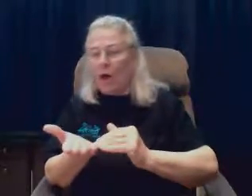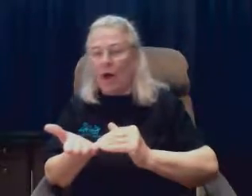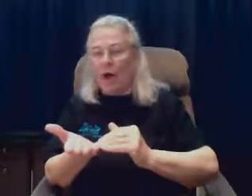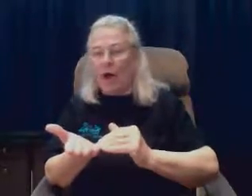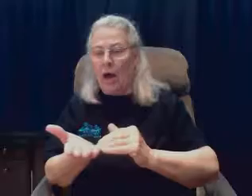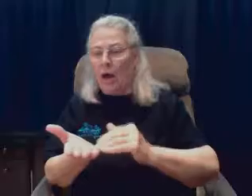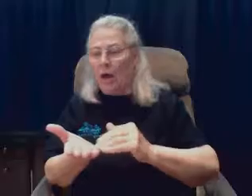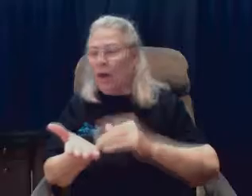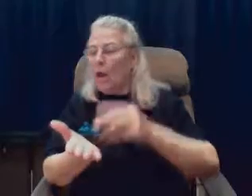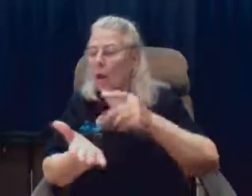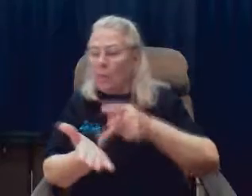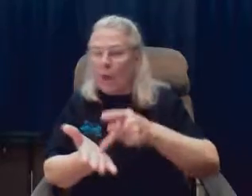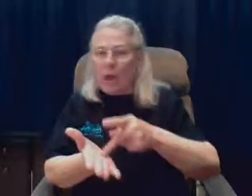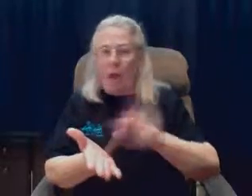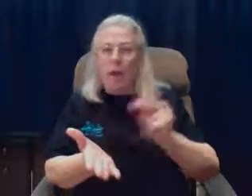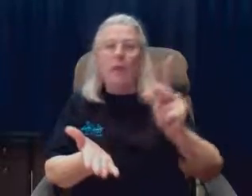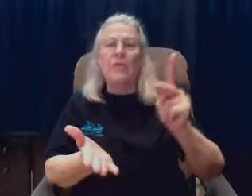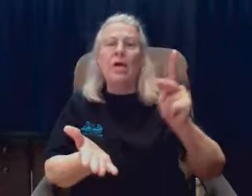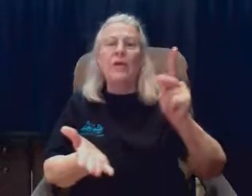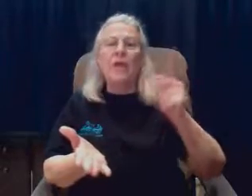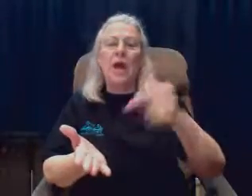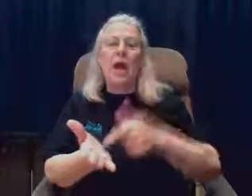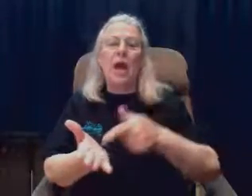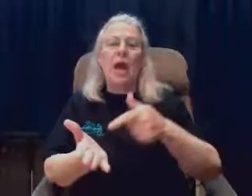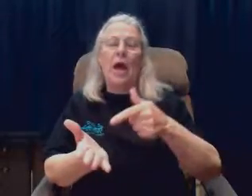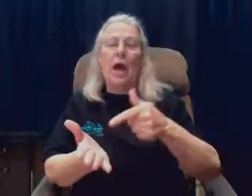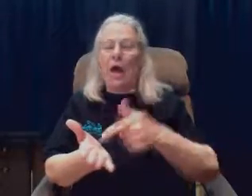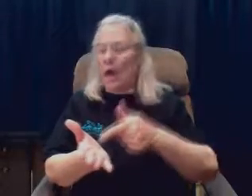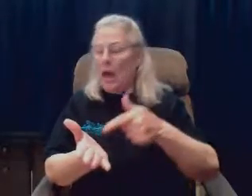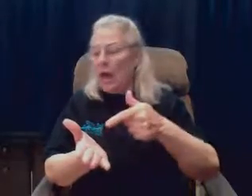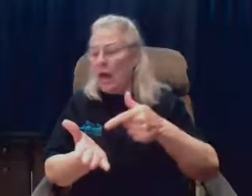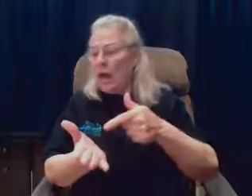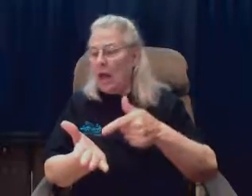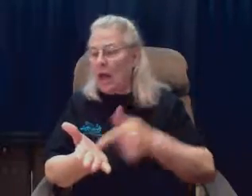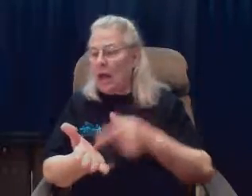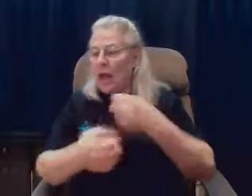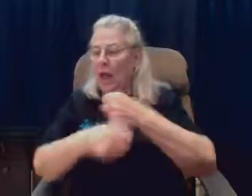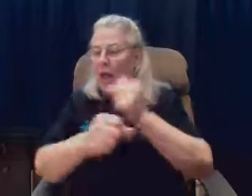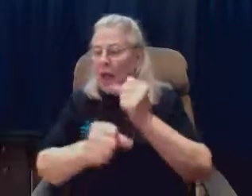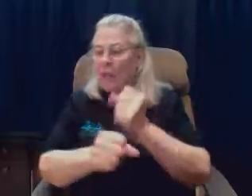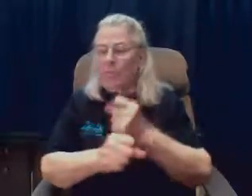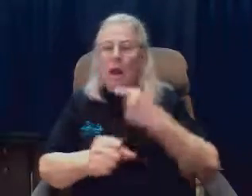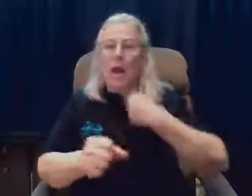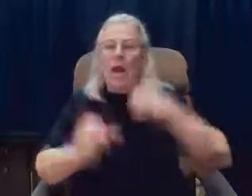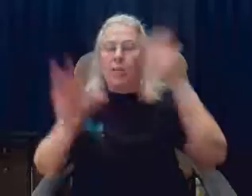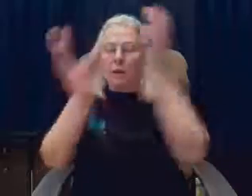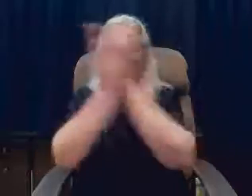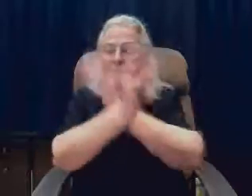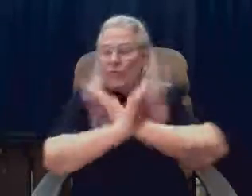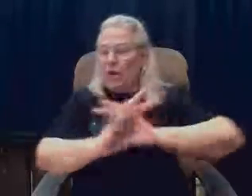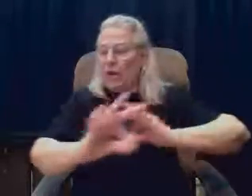Paid the debt And made me free